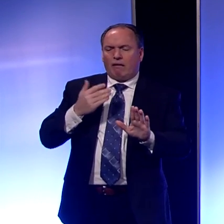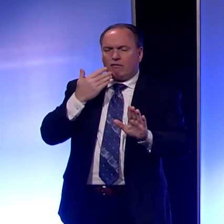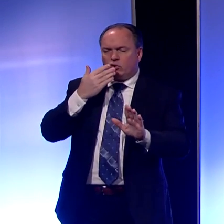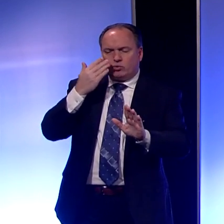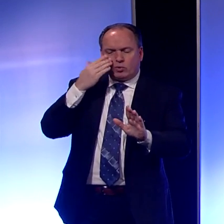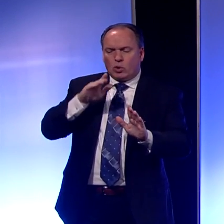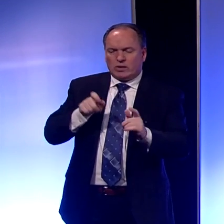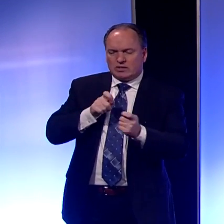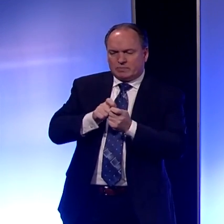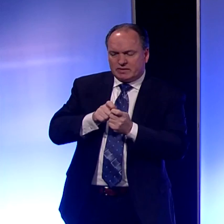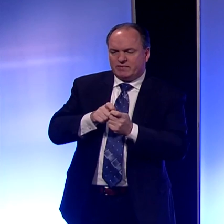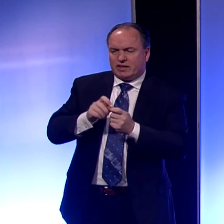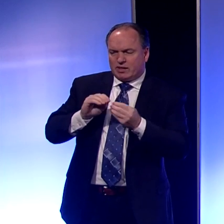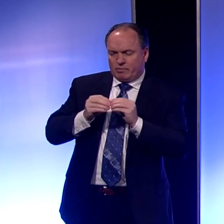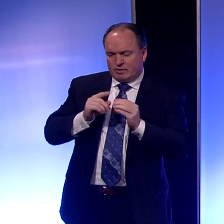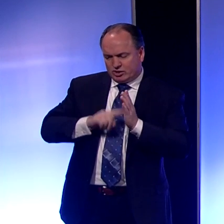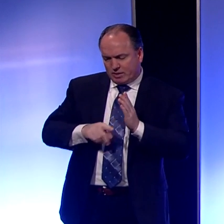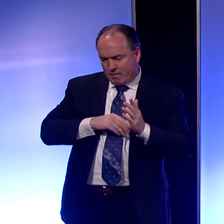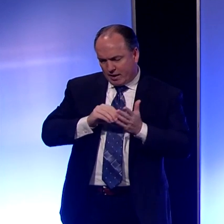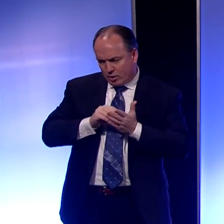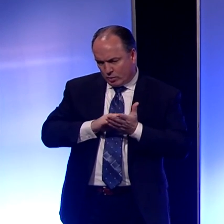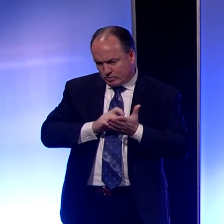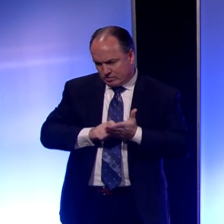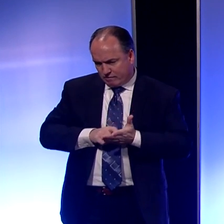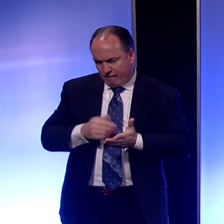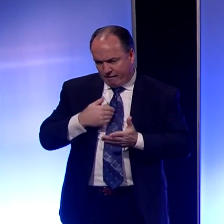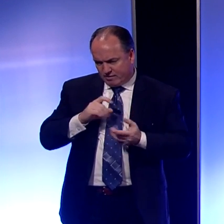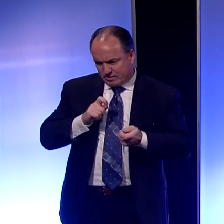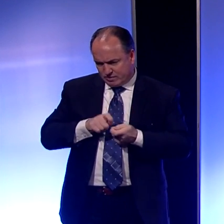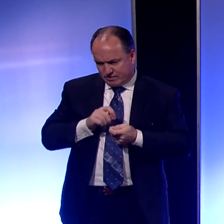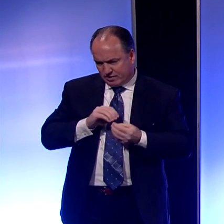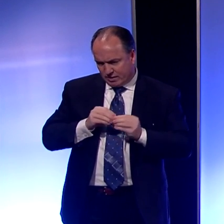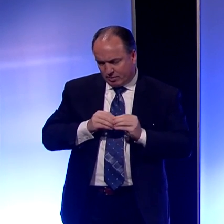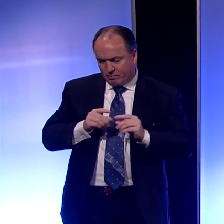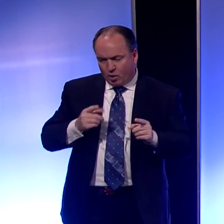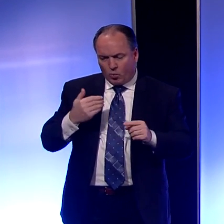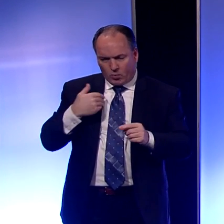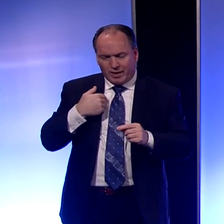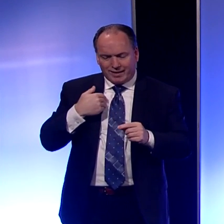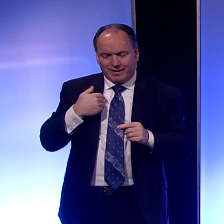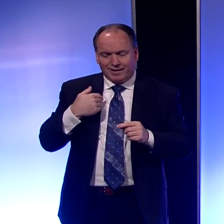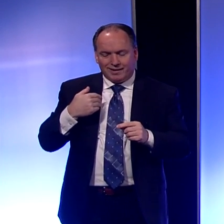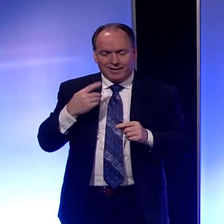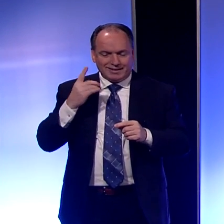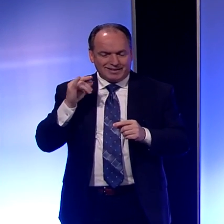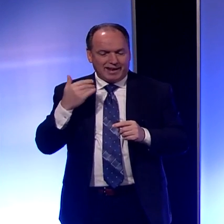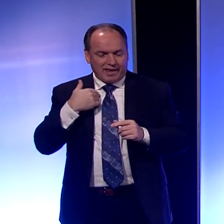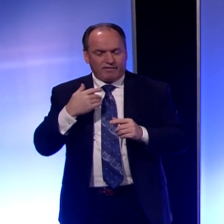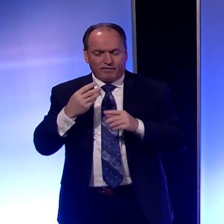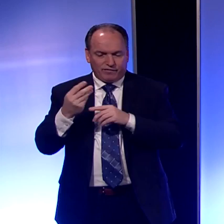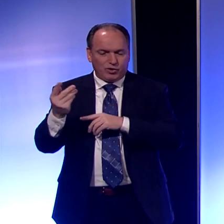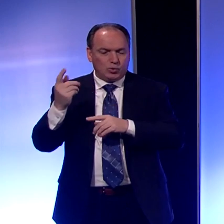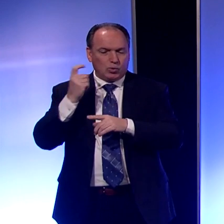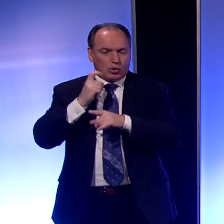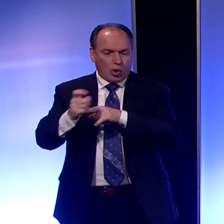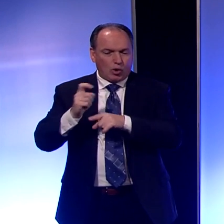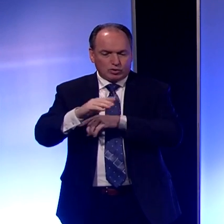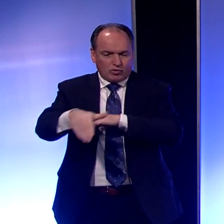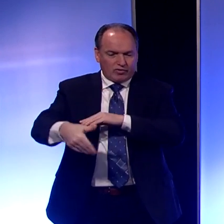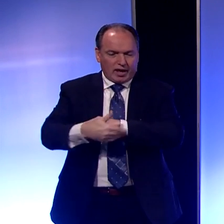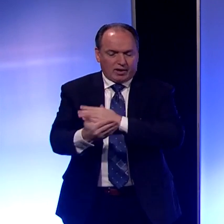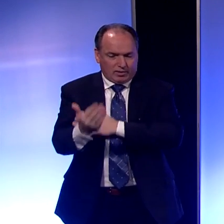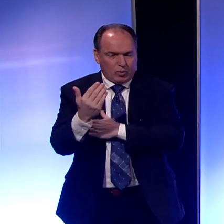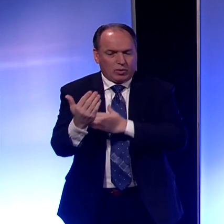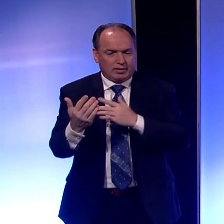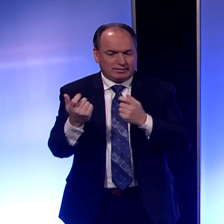number. Let me check back in my notes here and see if I do. But we did have quite a few calls come in through the night and into the morning